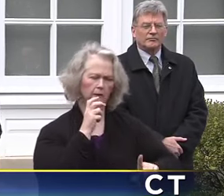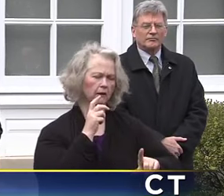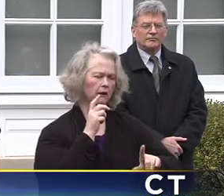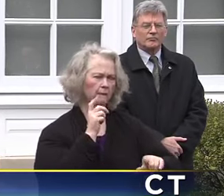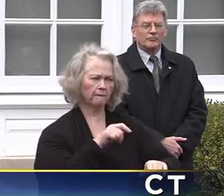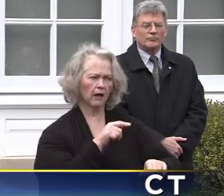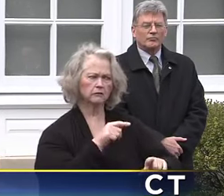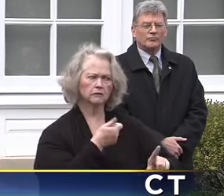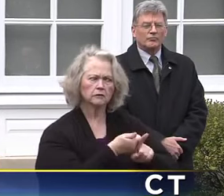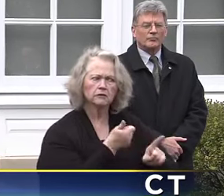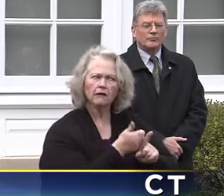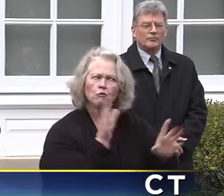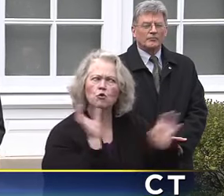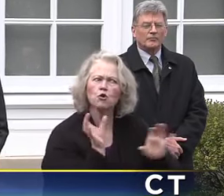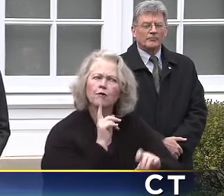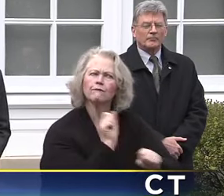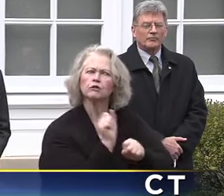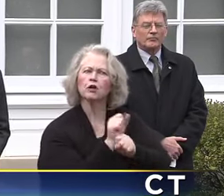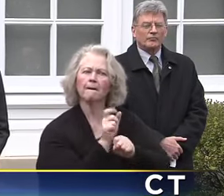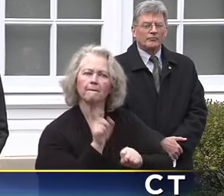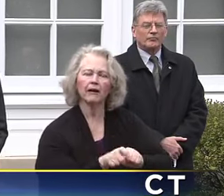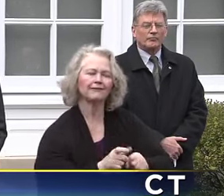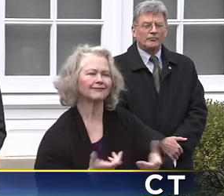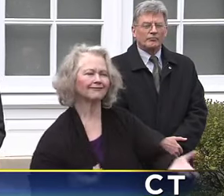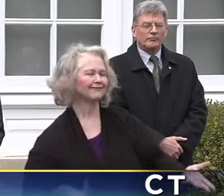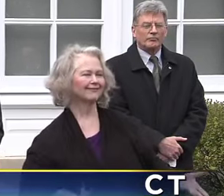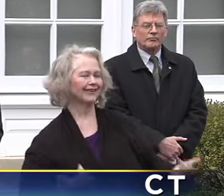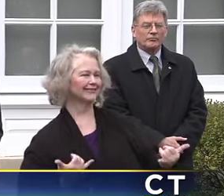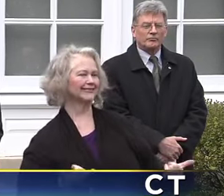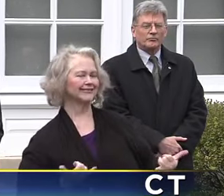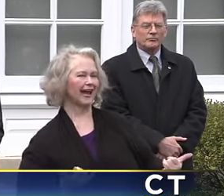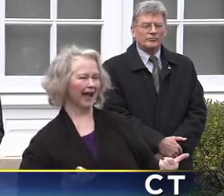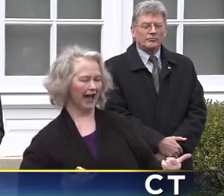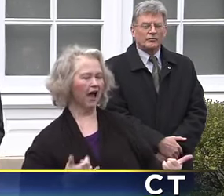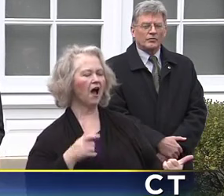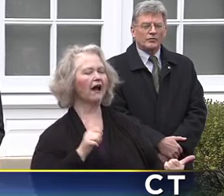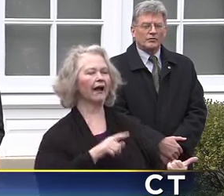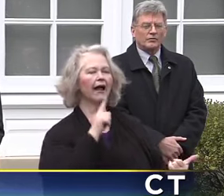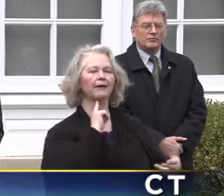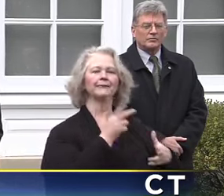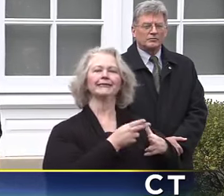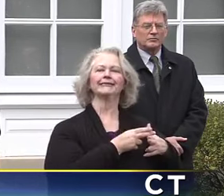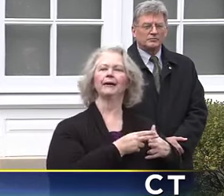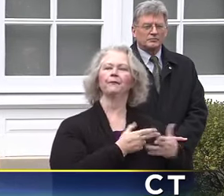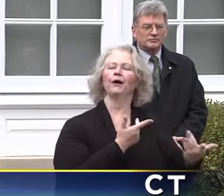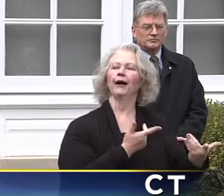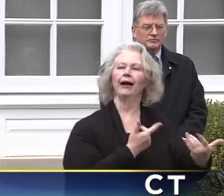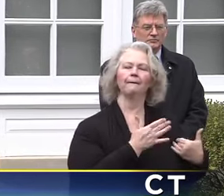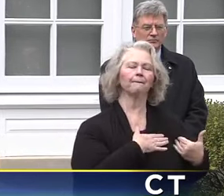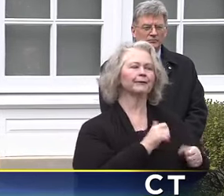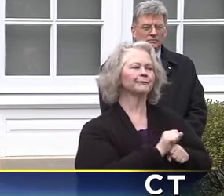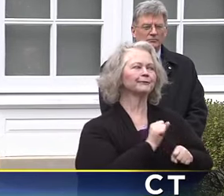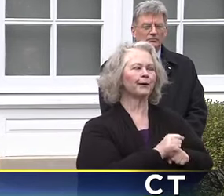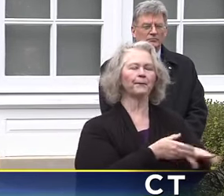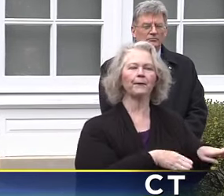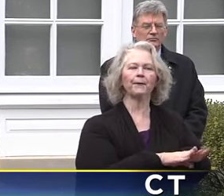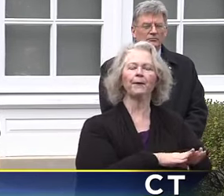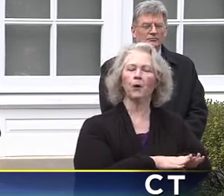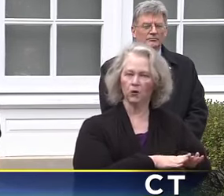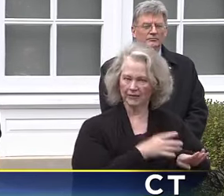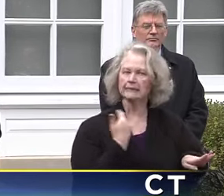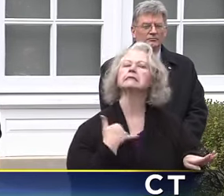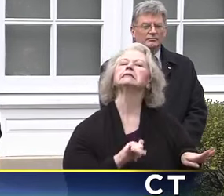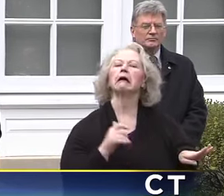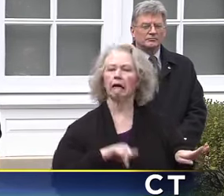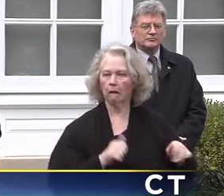for work for a certain period of time. And right now, employees can be temporarily furloughed and still qualify for unemployment benefits. In